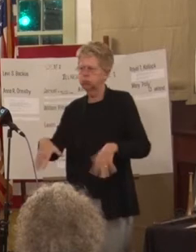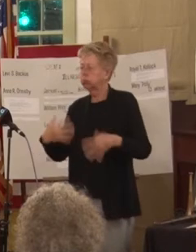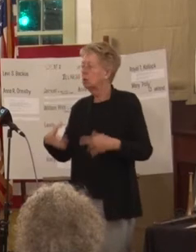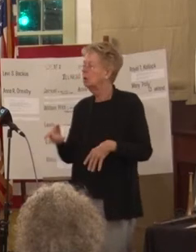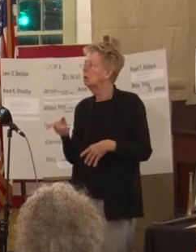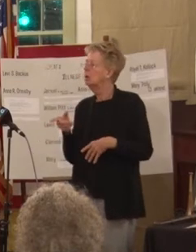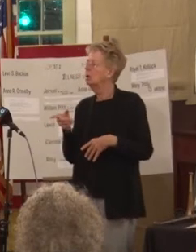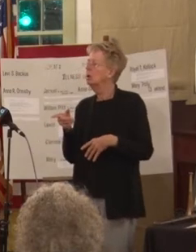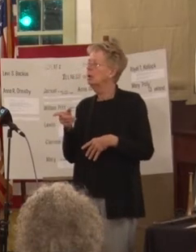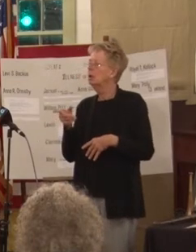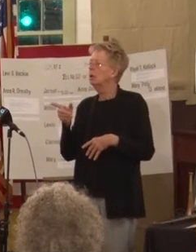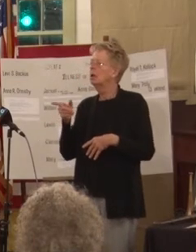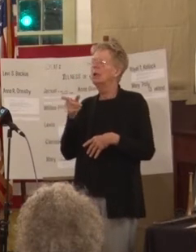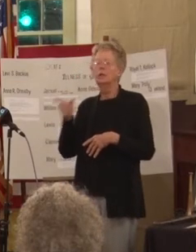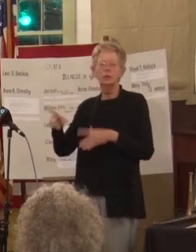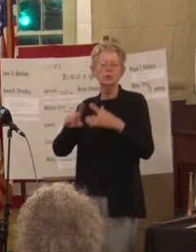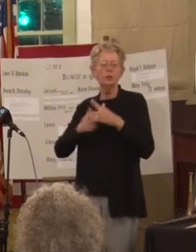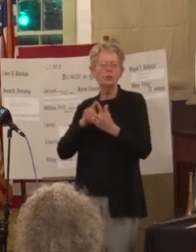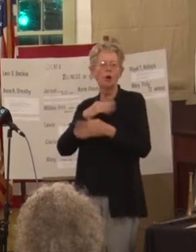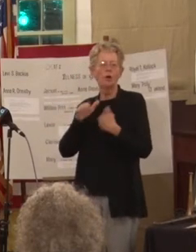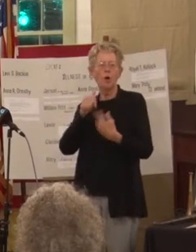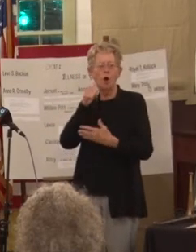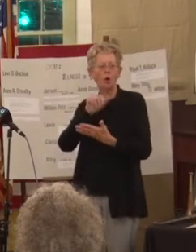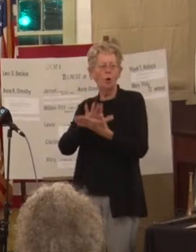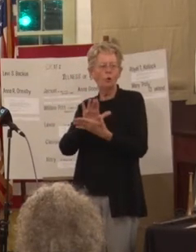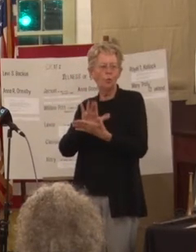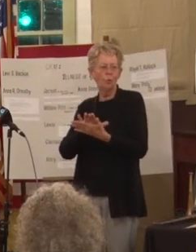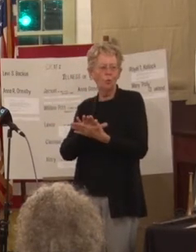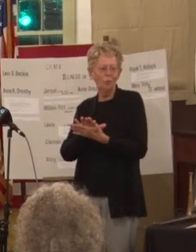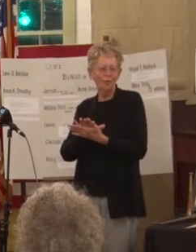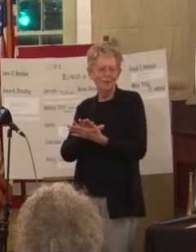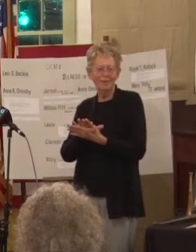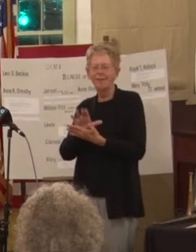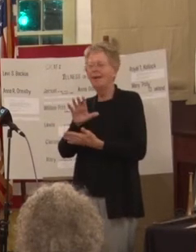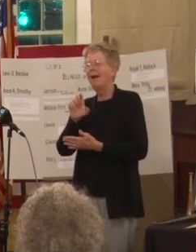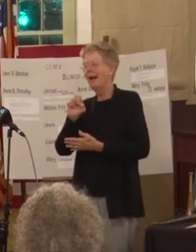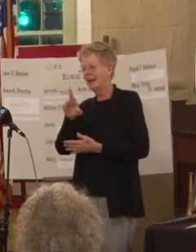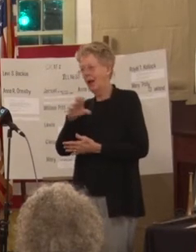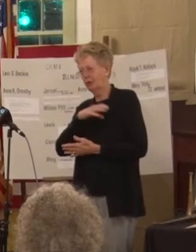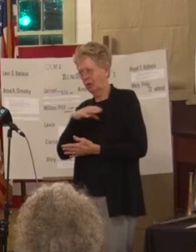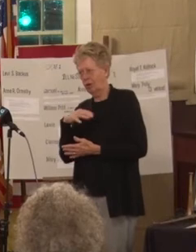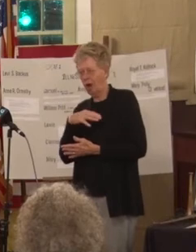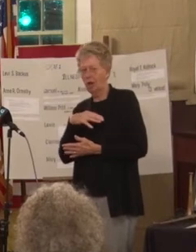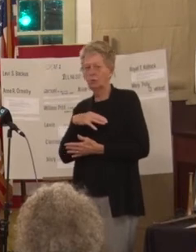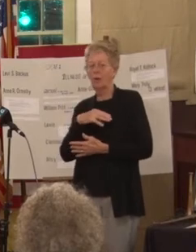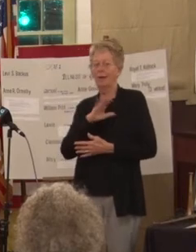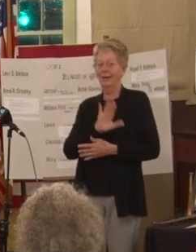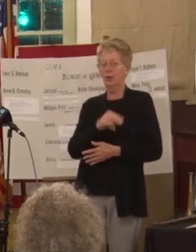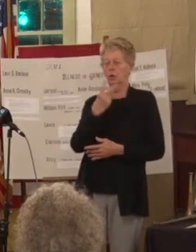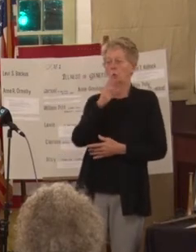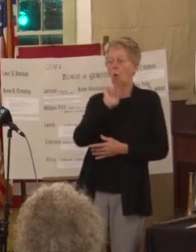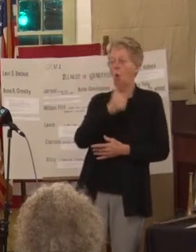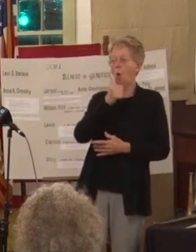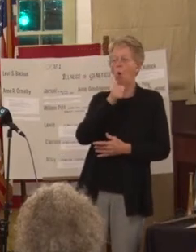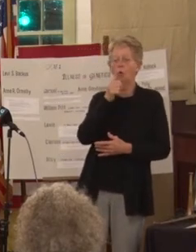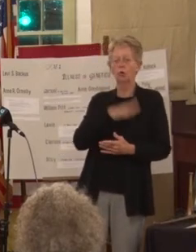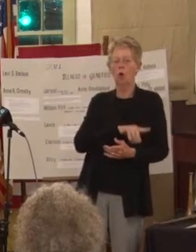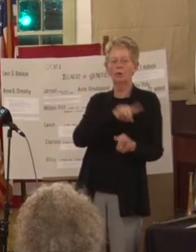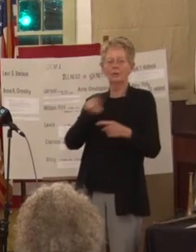she opened up an all-girls school and Dr. Coxwell's two older daughters attended her school so Mason